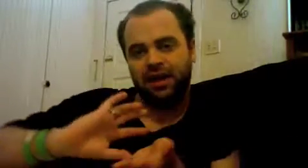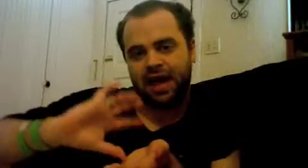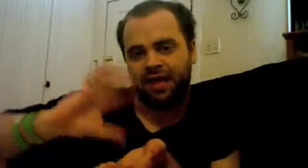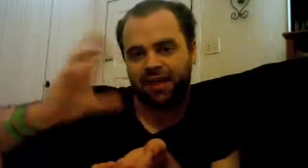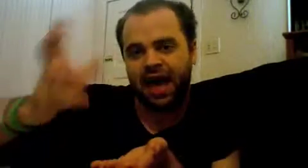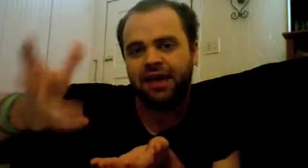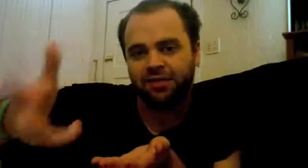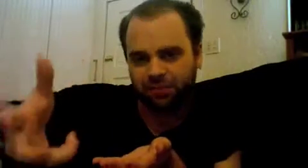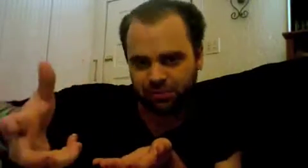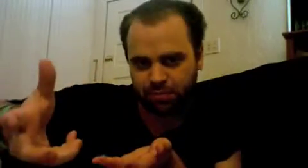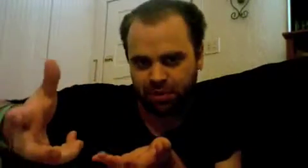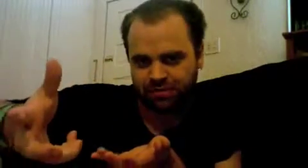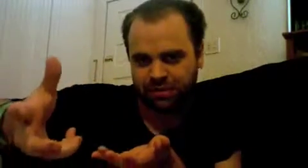at the end of this process